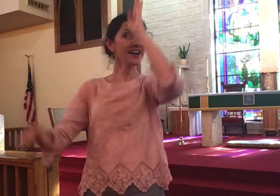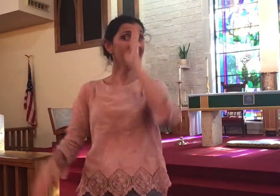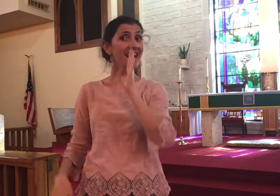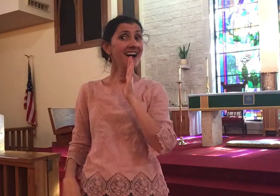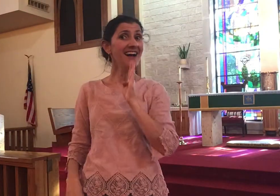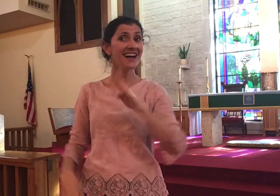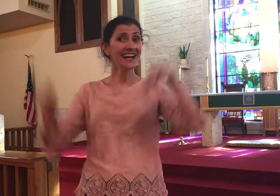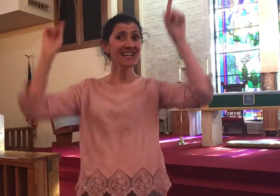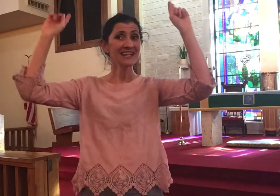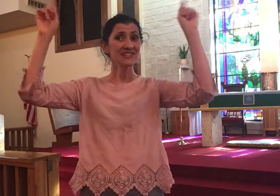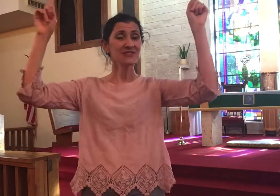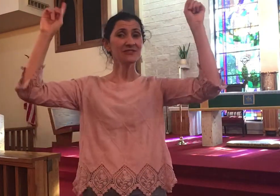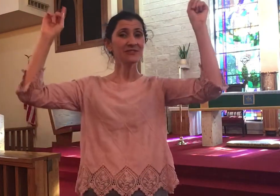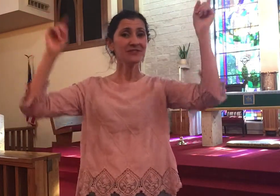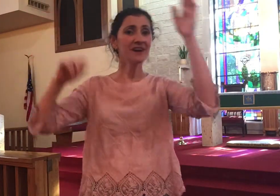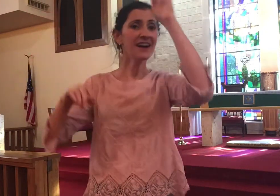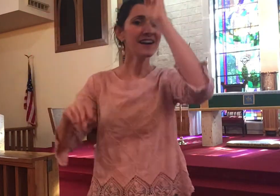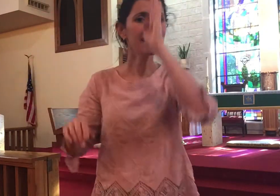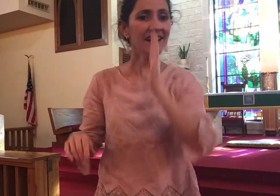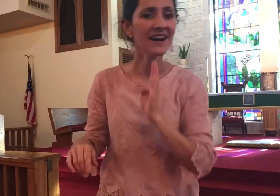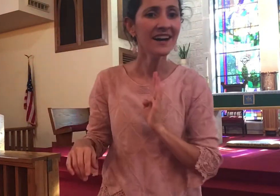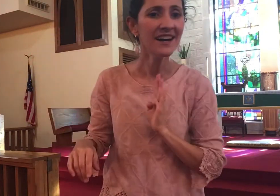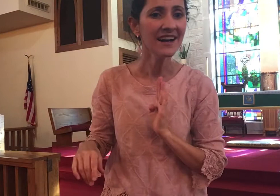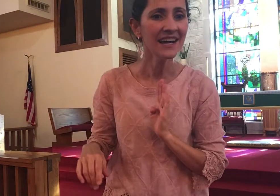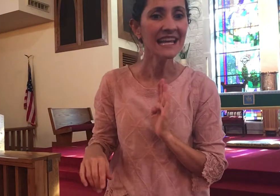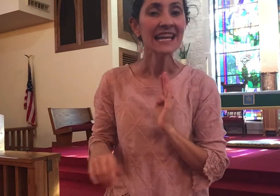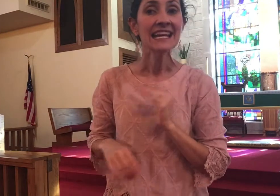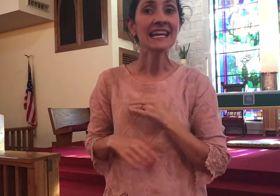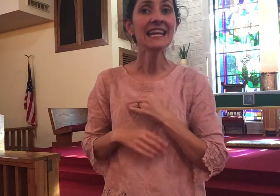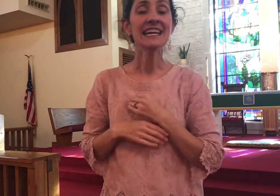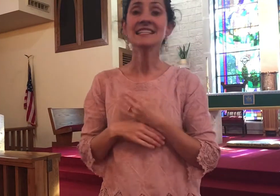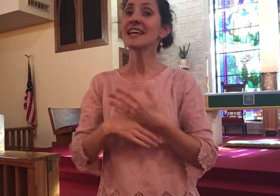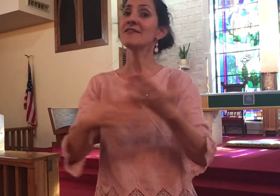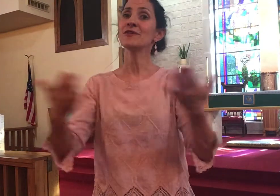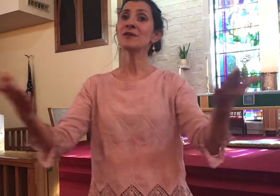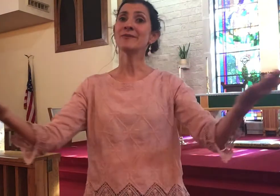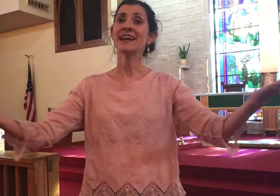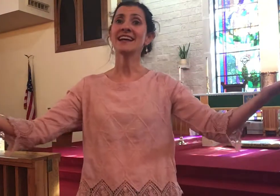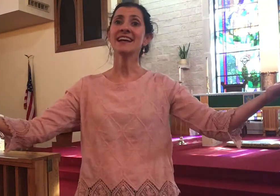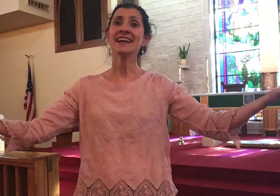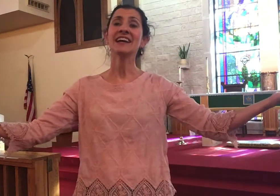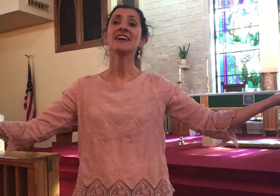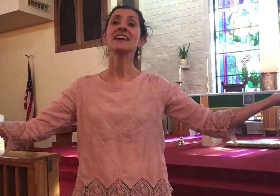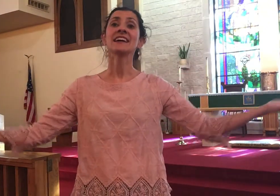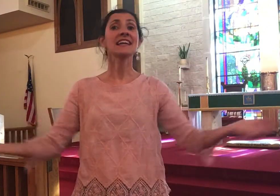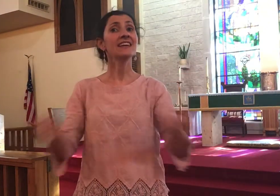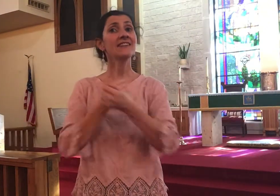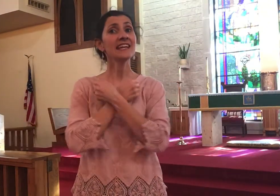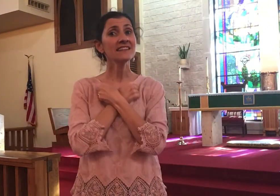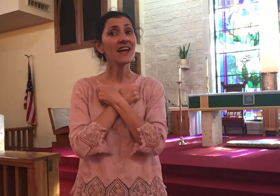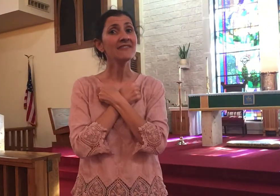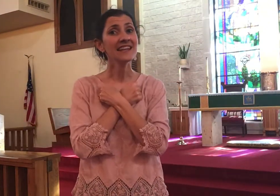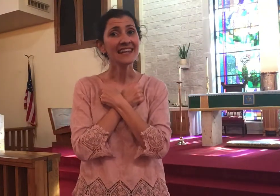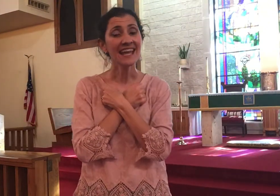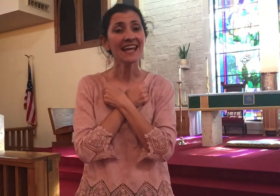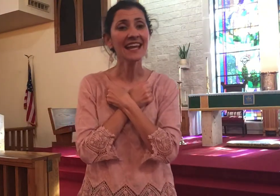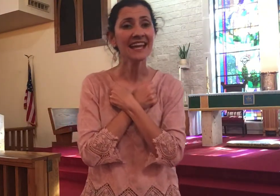God to our God he is everywhere giving love and care